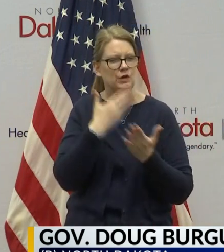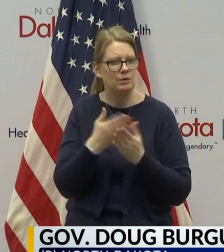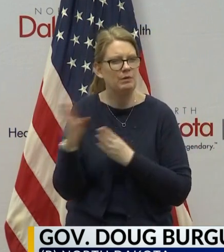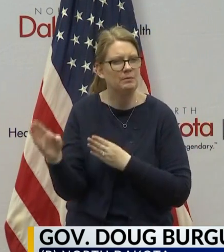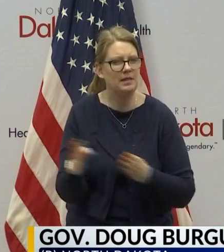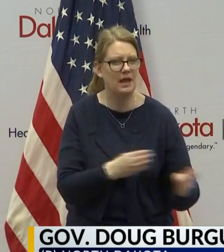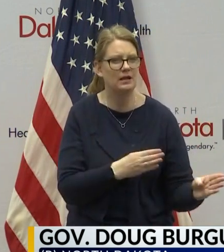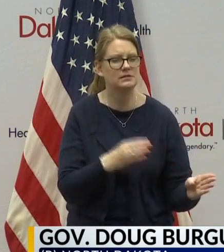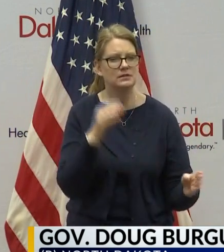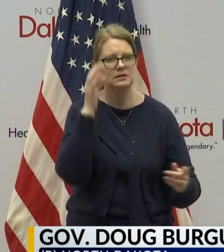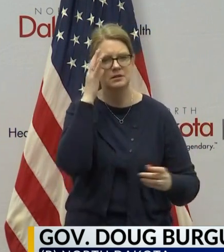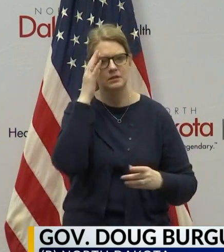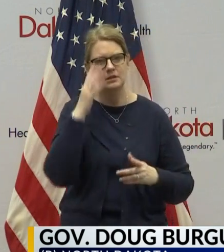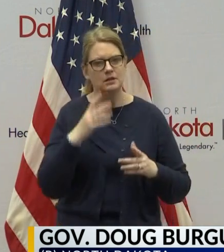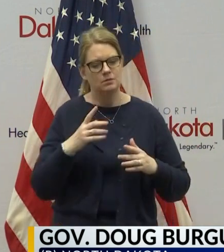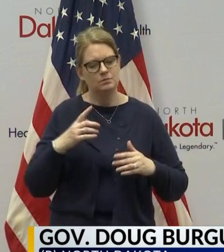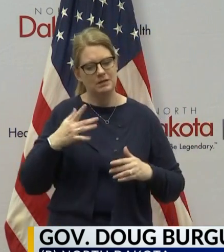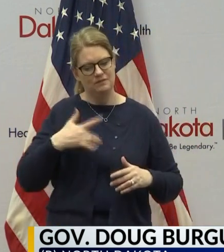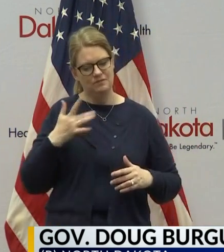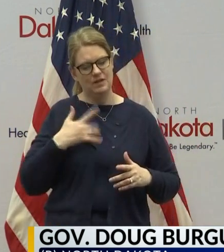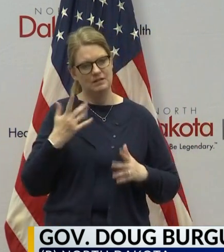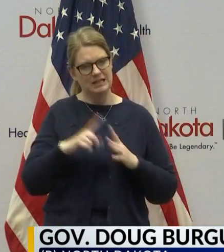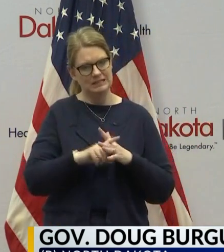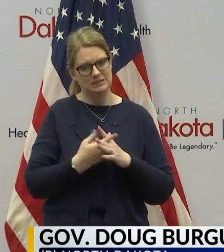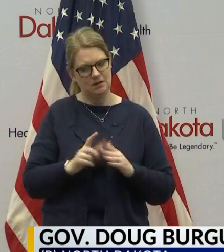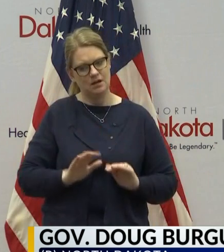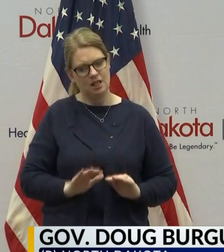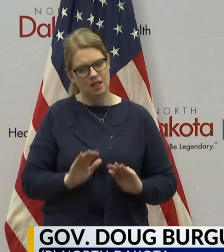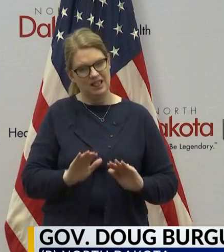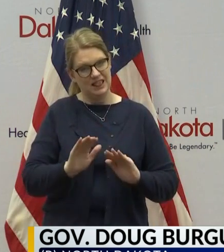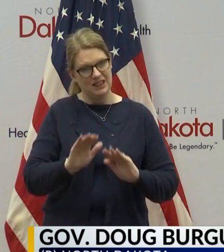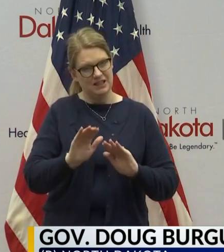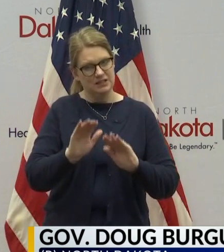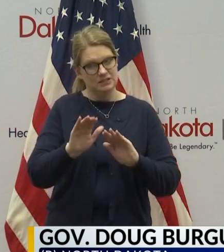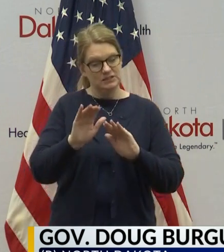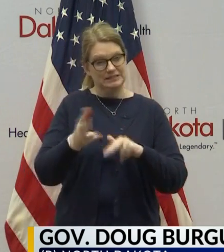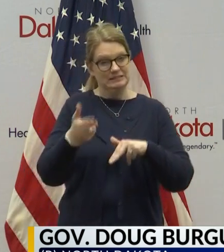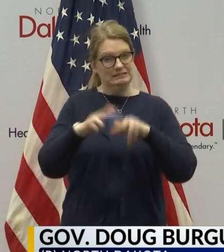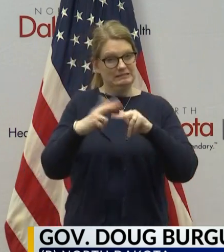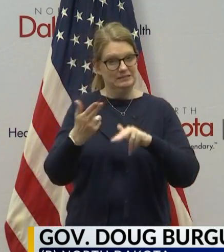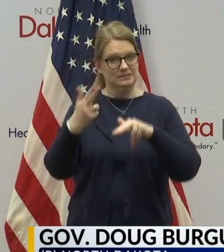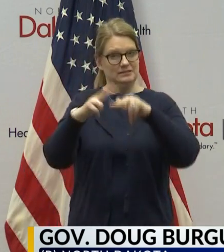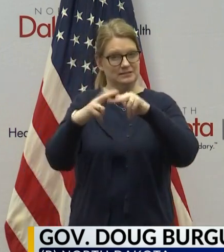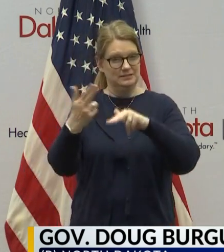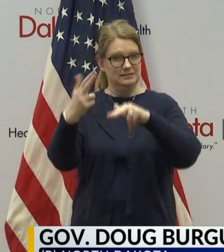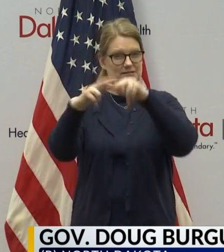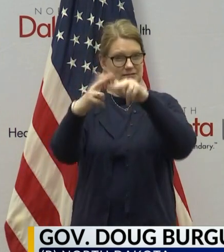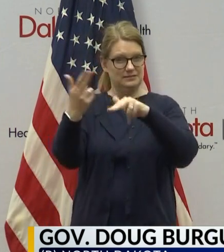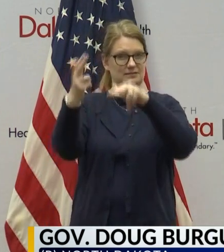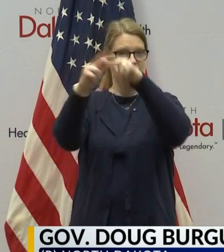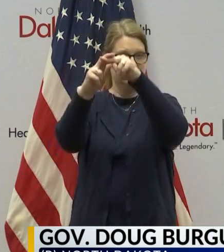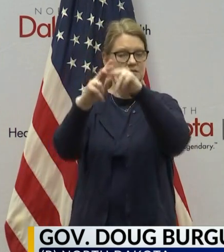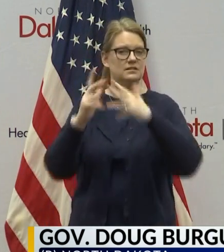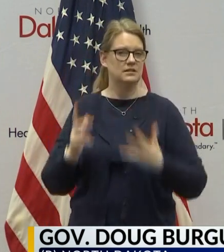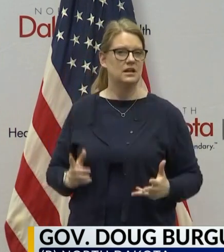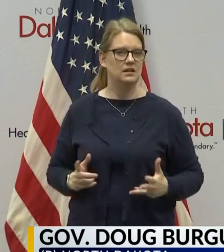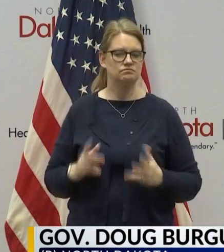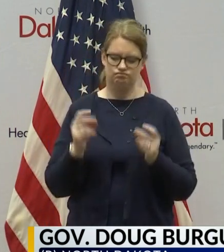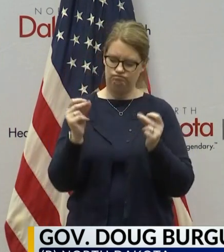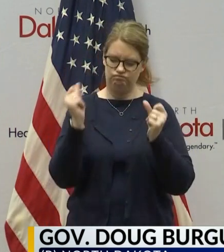when we start to get to that point where the cases are climbing, that we're going to be ready to deliver a coordinated